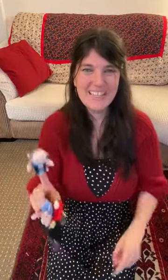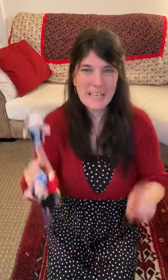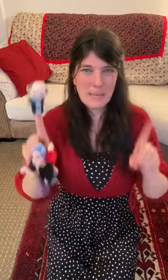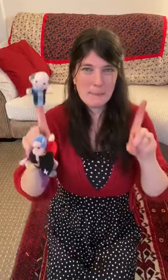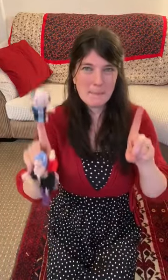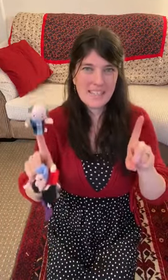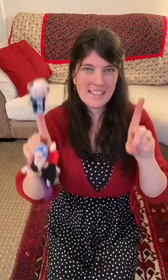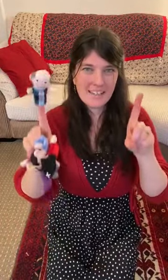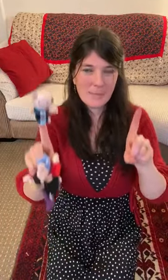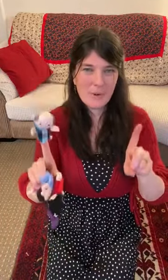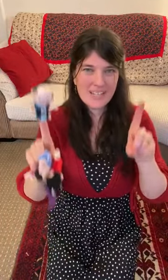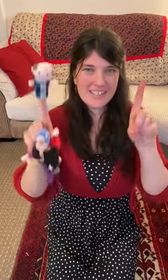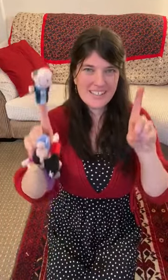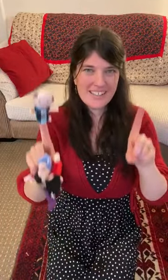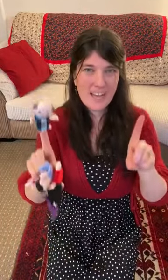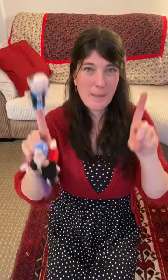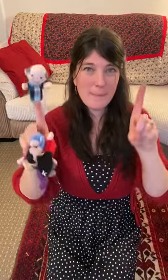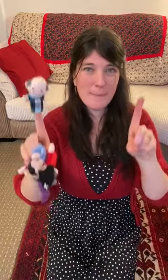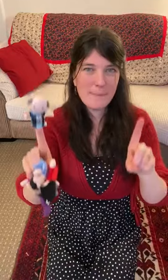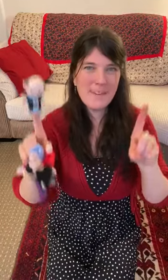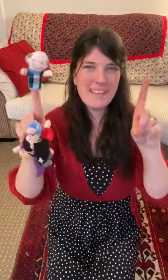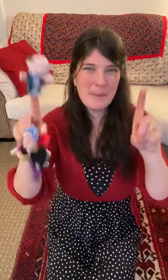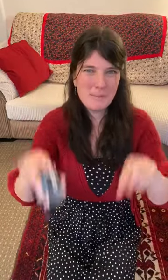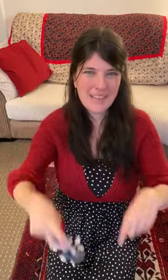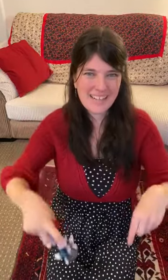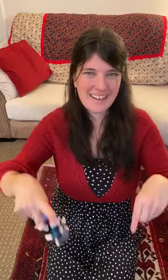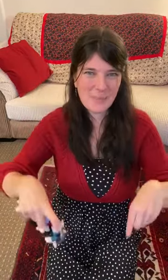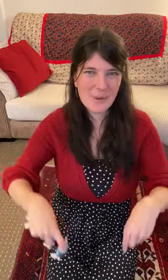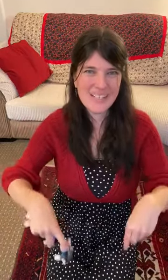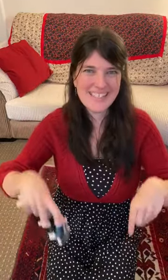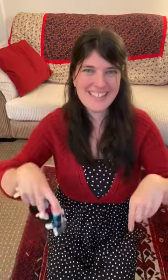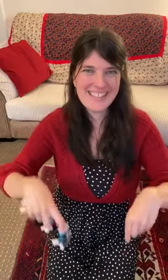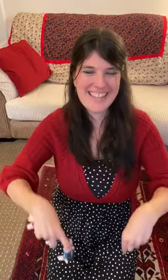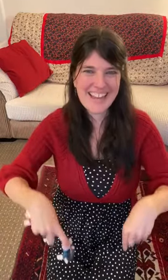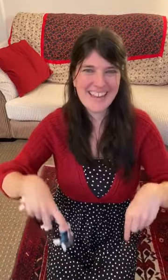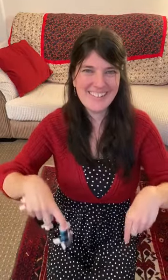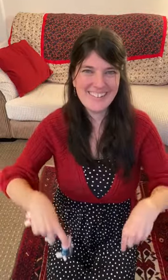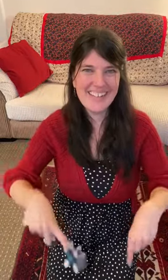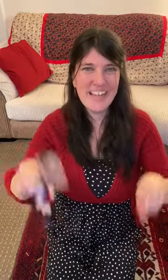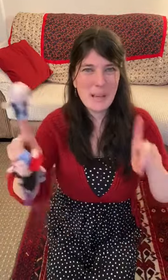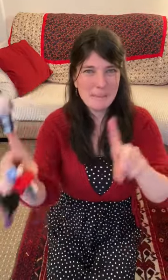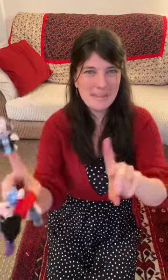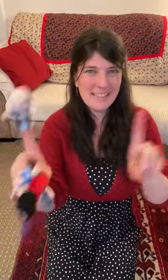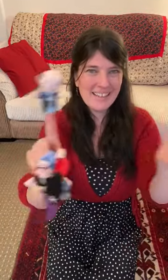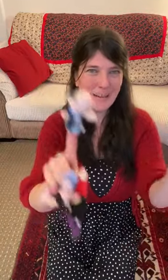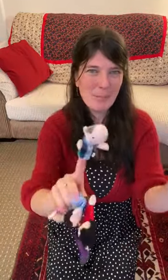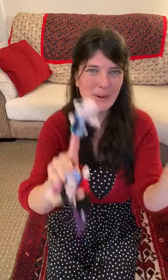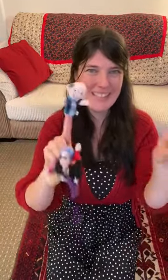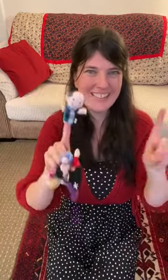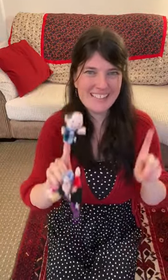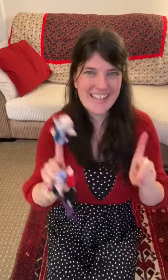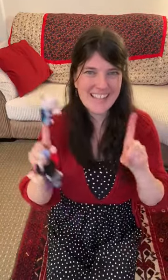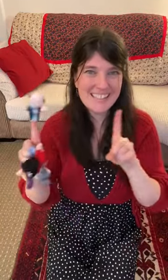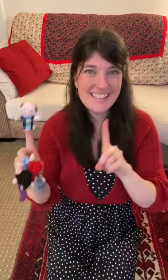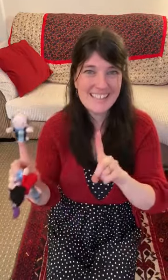Peter Pointer's up, Peter Pointer's down, Peter Pointer's dancing